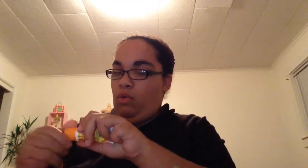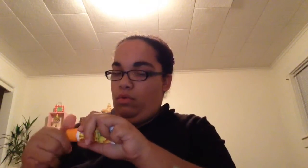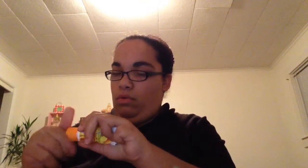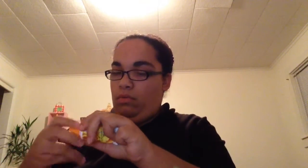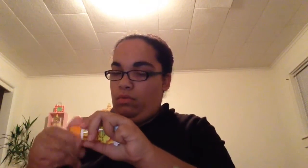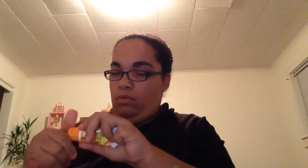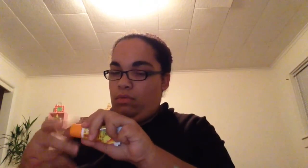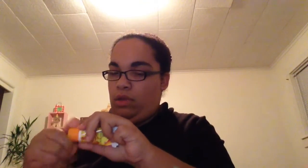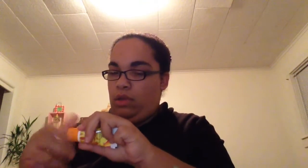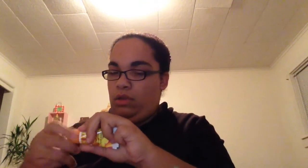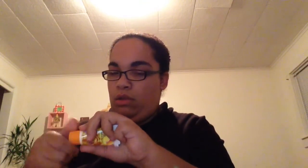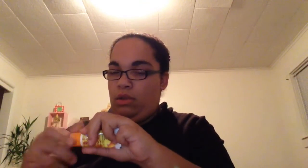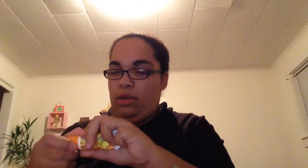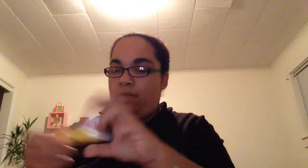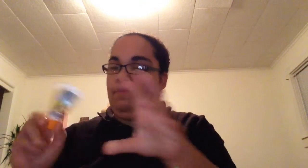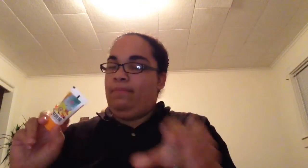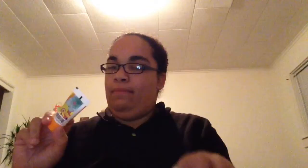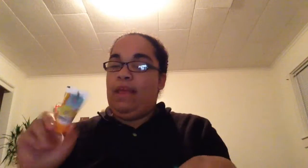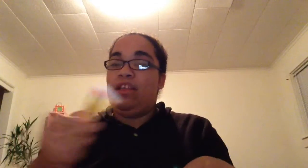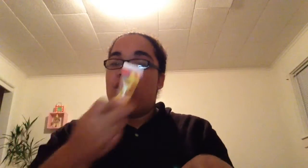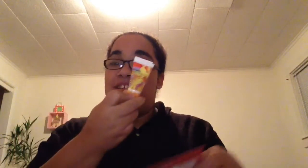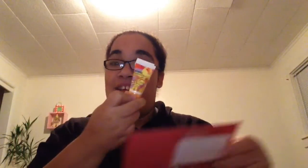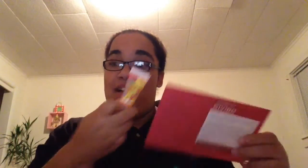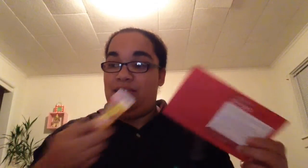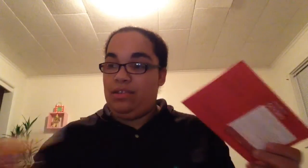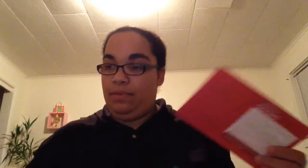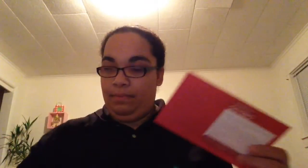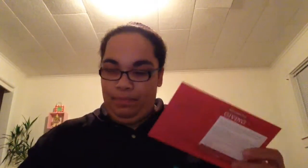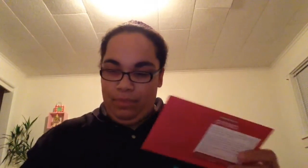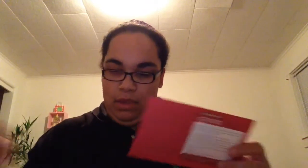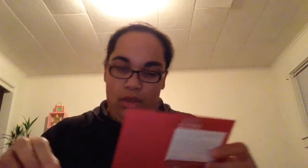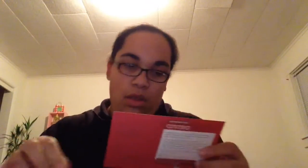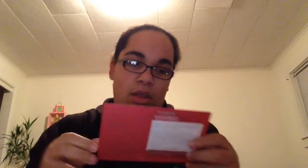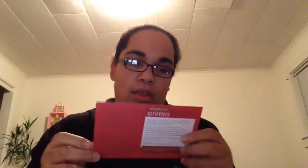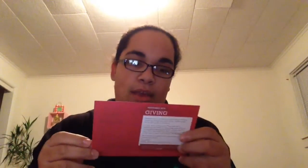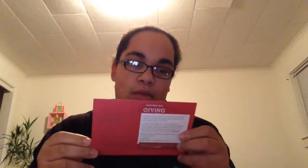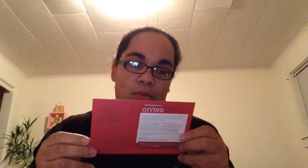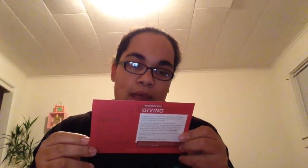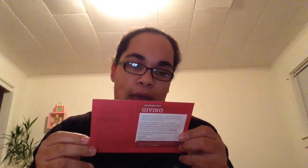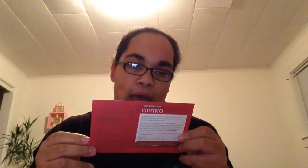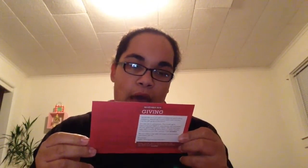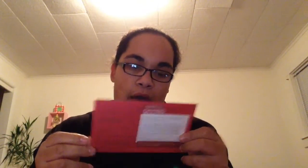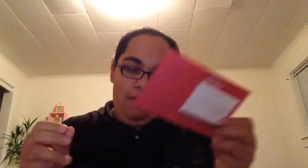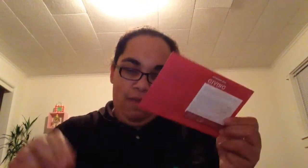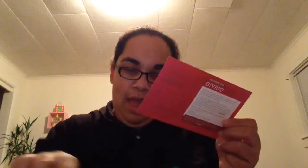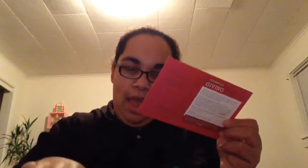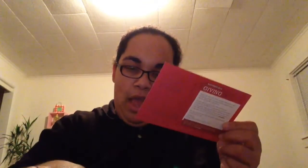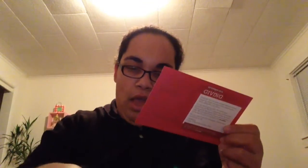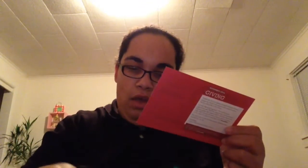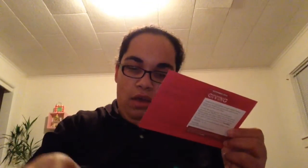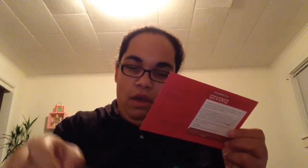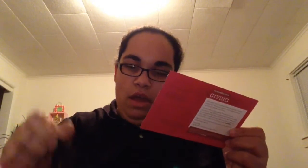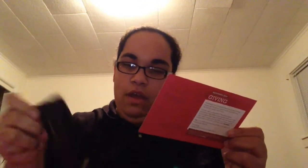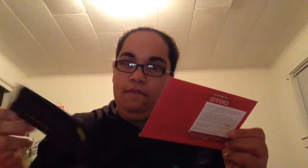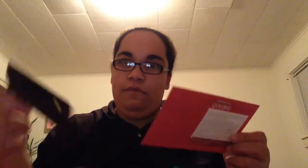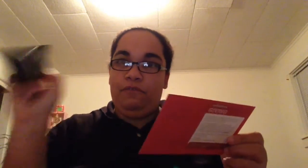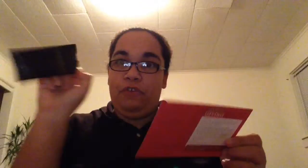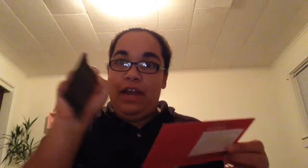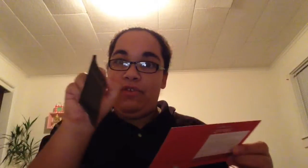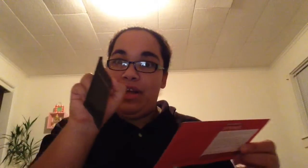that's a good size then we have a fragrance